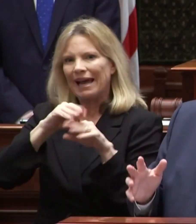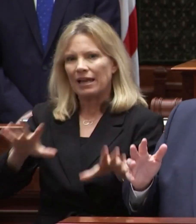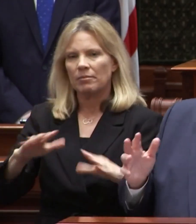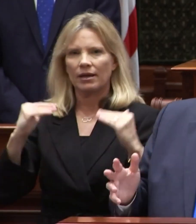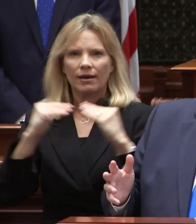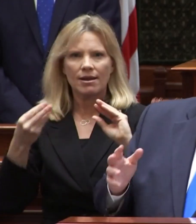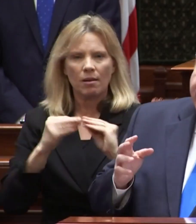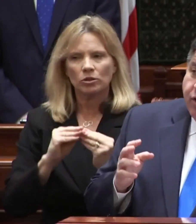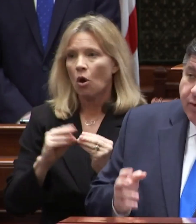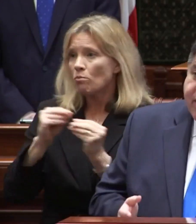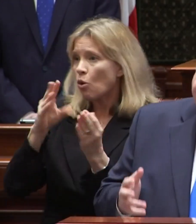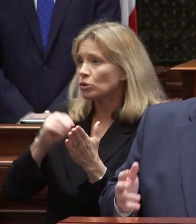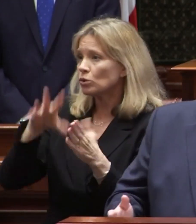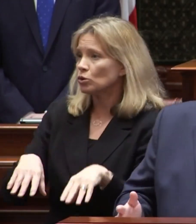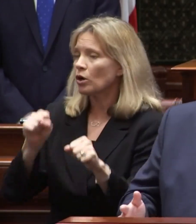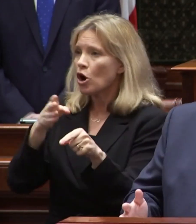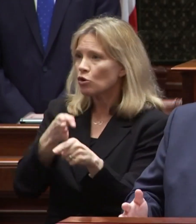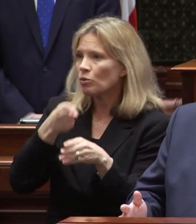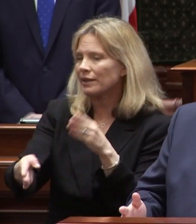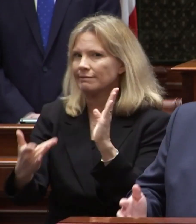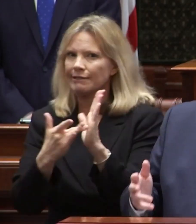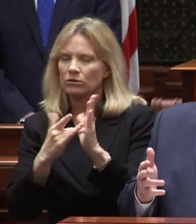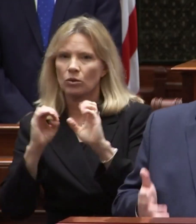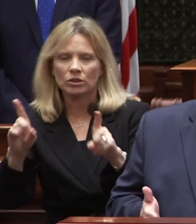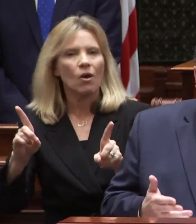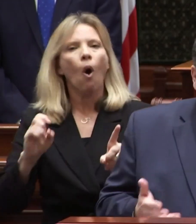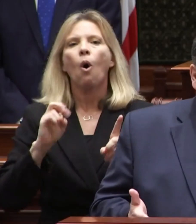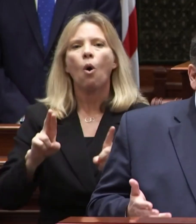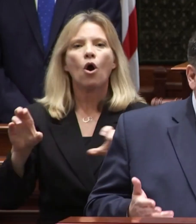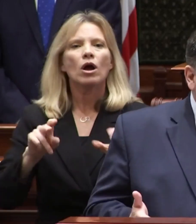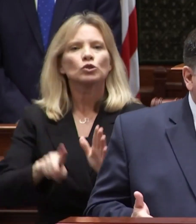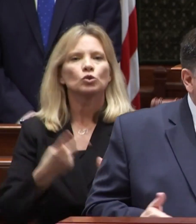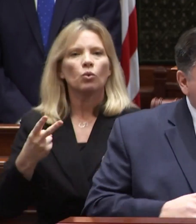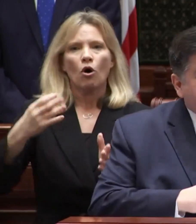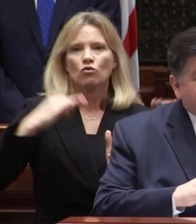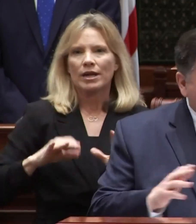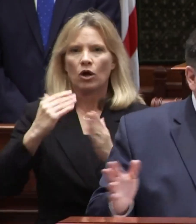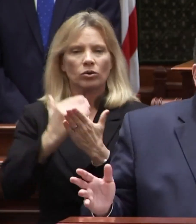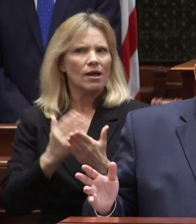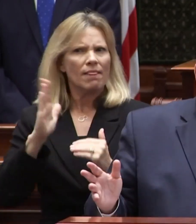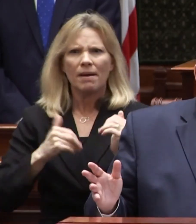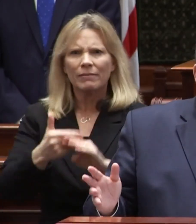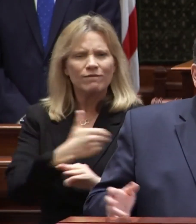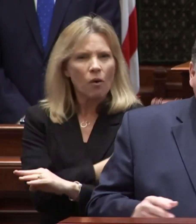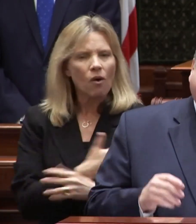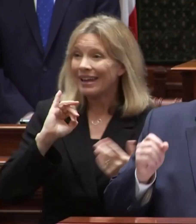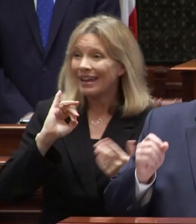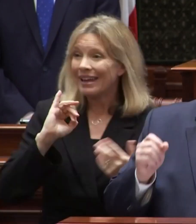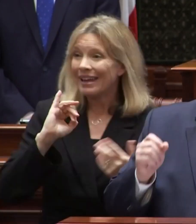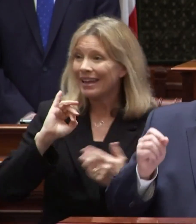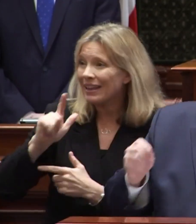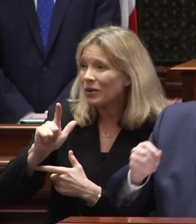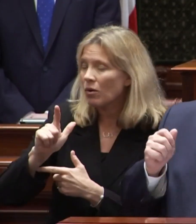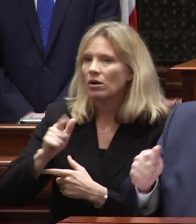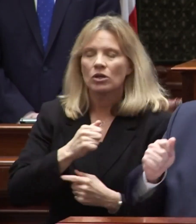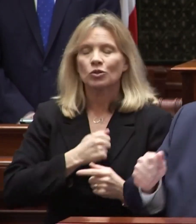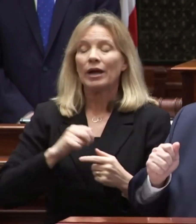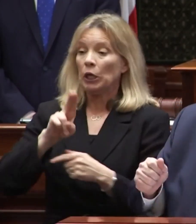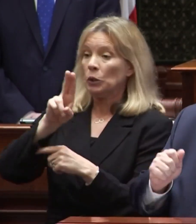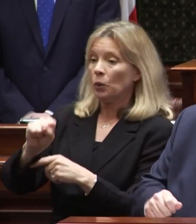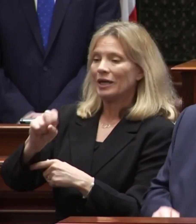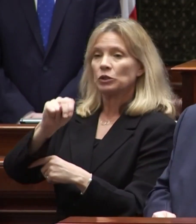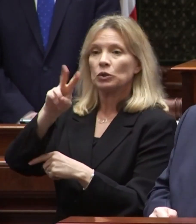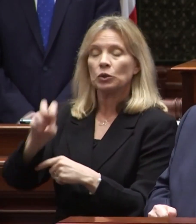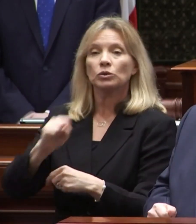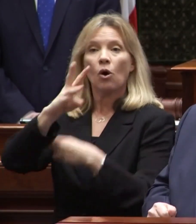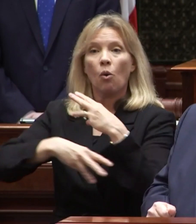more students took career and technical education or dual credit courses than ever before and illinois sorry in u